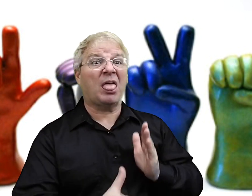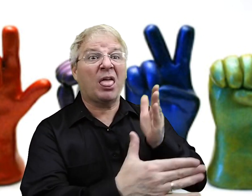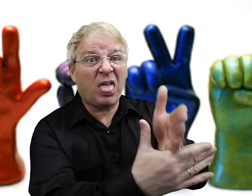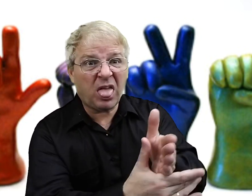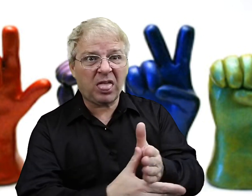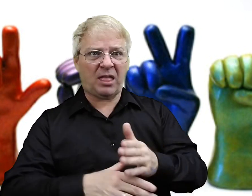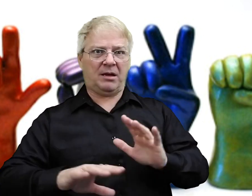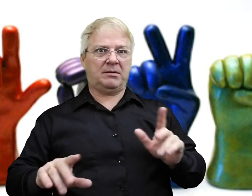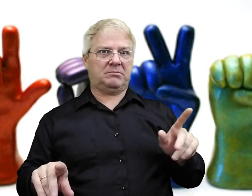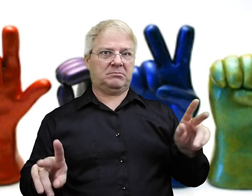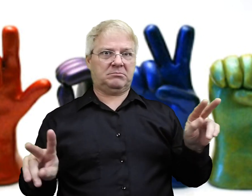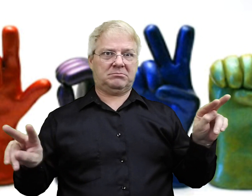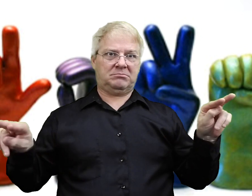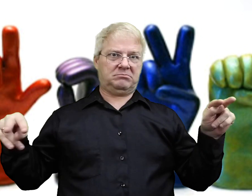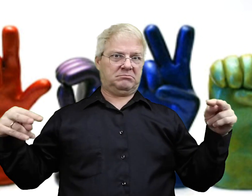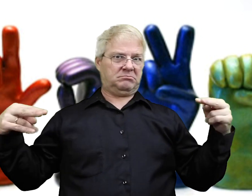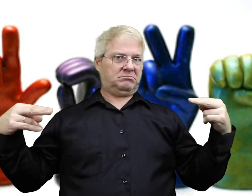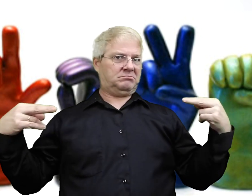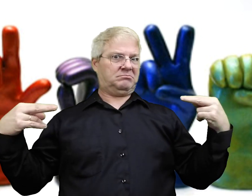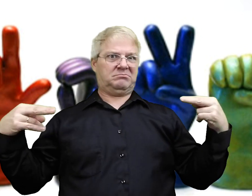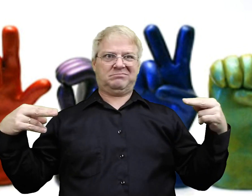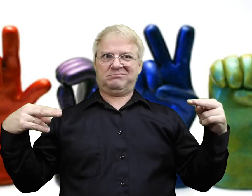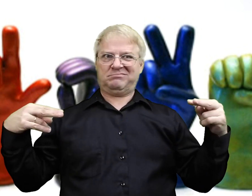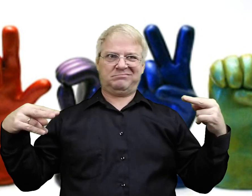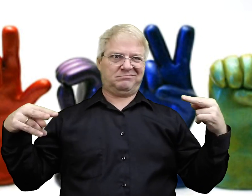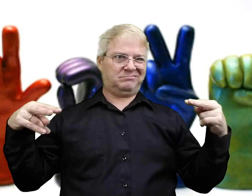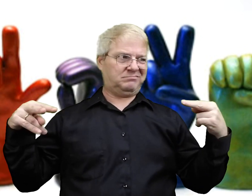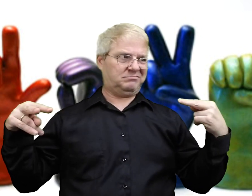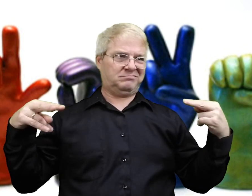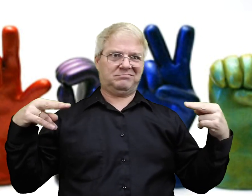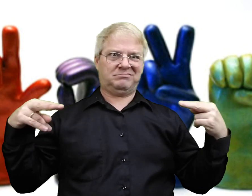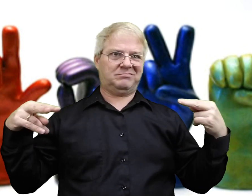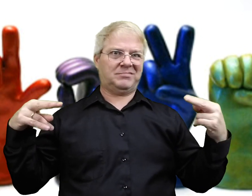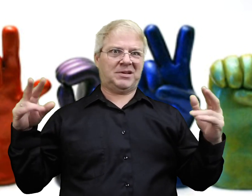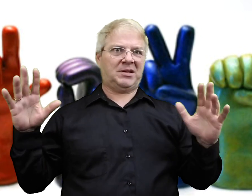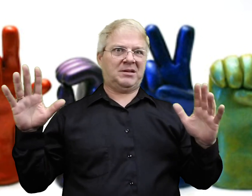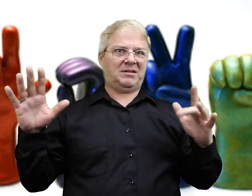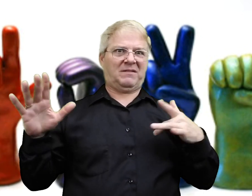And you just interrupt them. They might look at each other, look at you, feel a bit awkward,